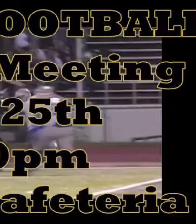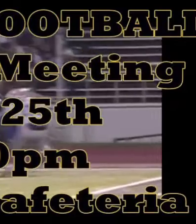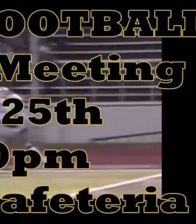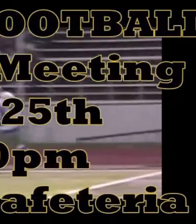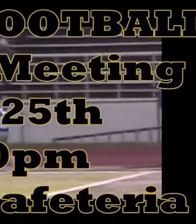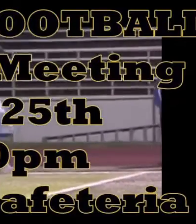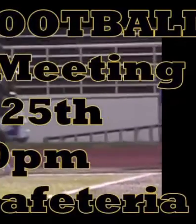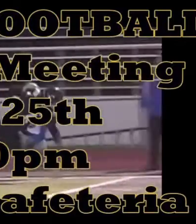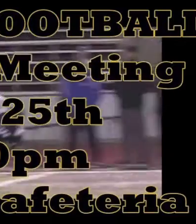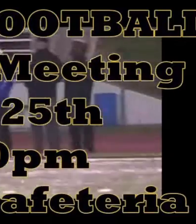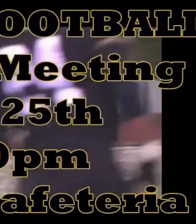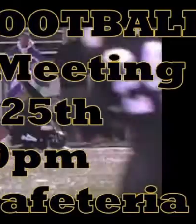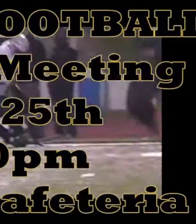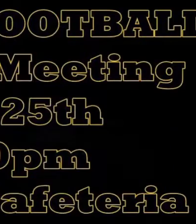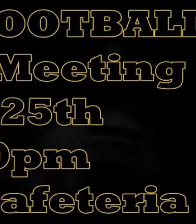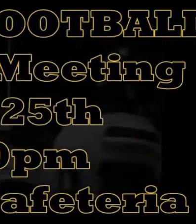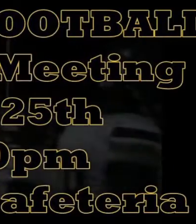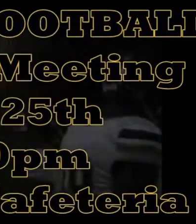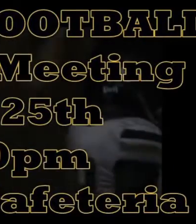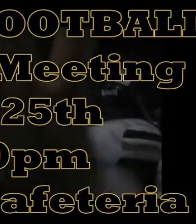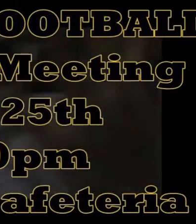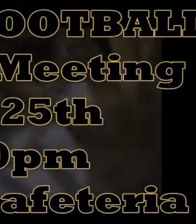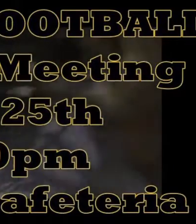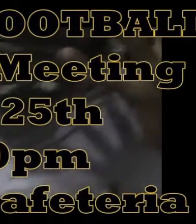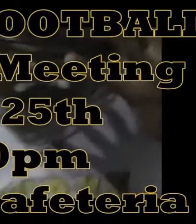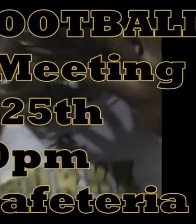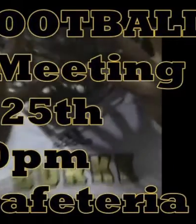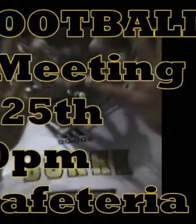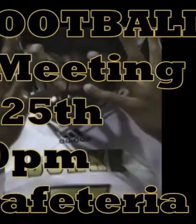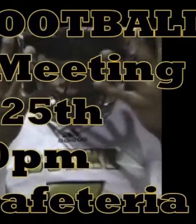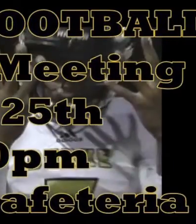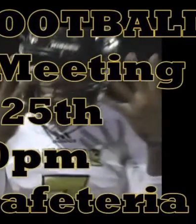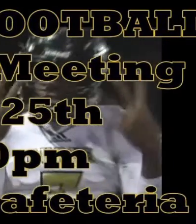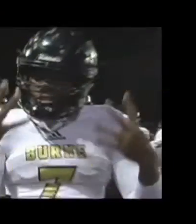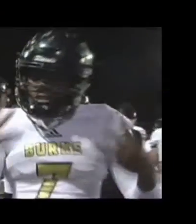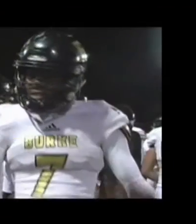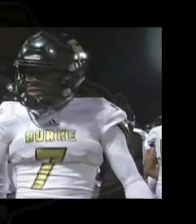-bye. Bye-bye. Bye-bye.